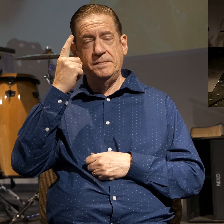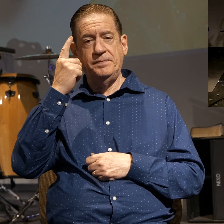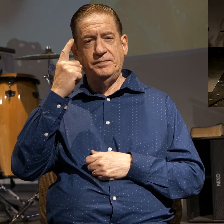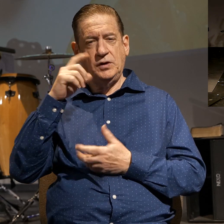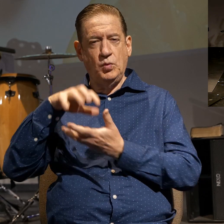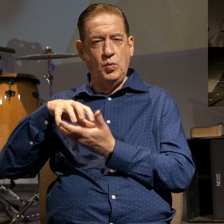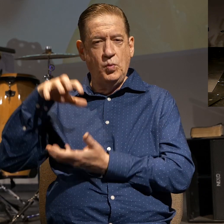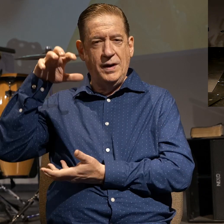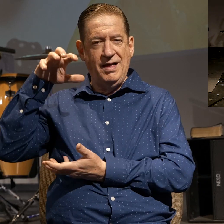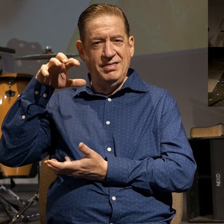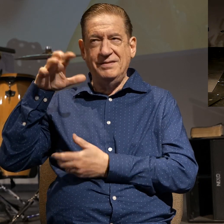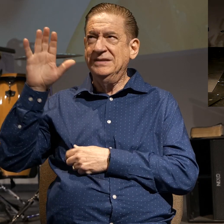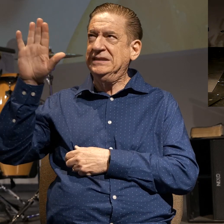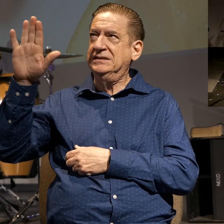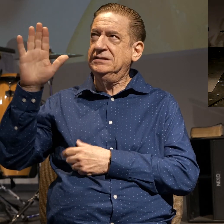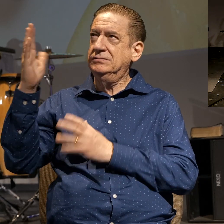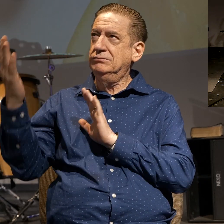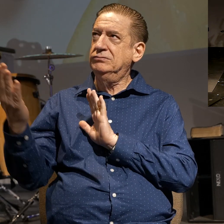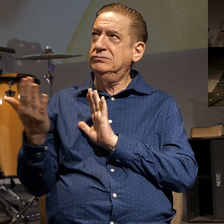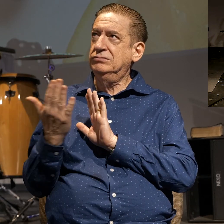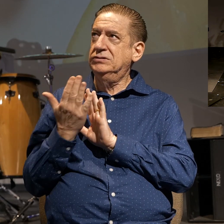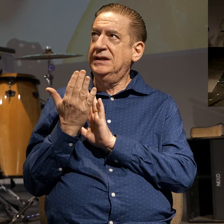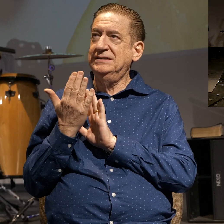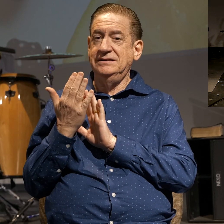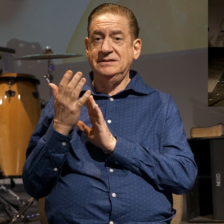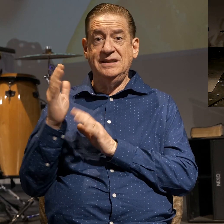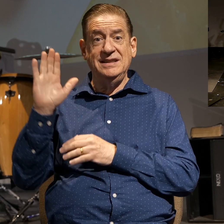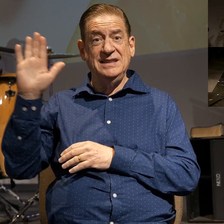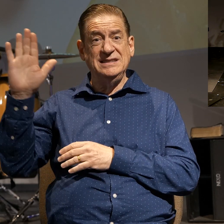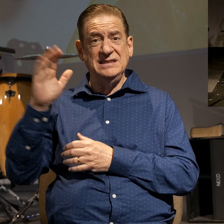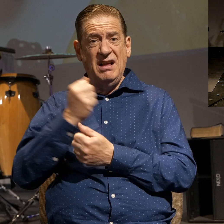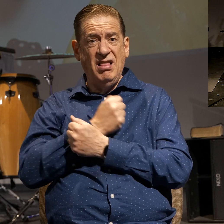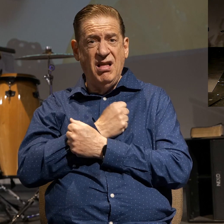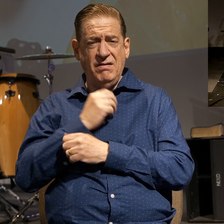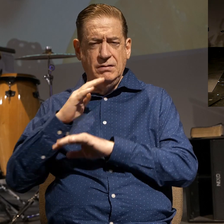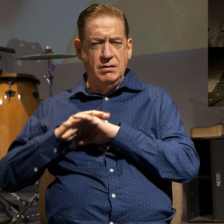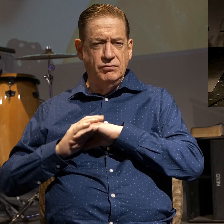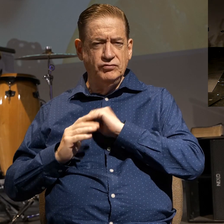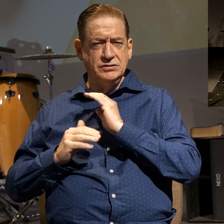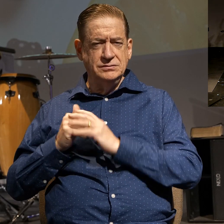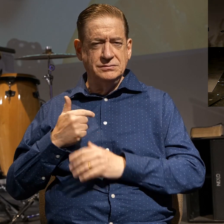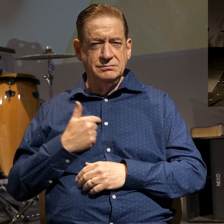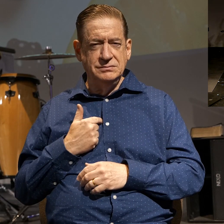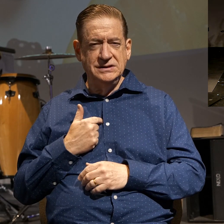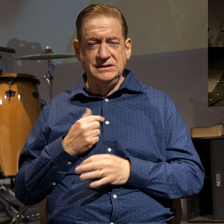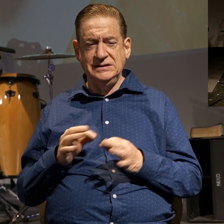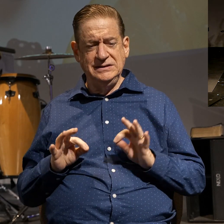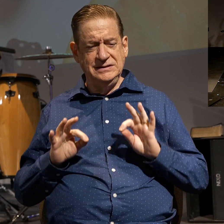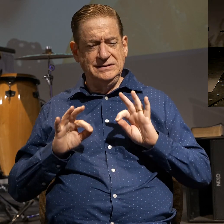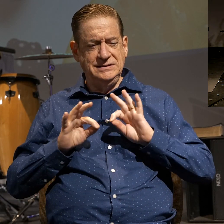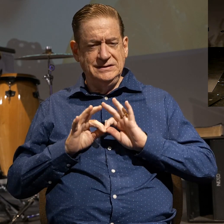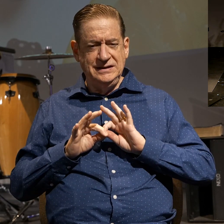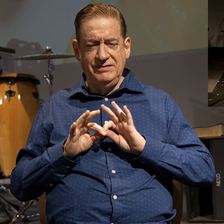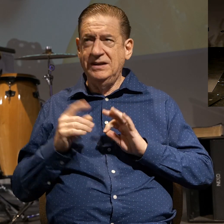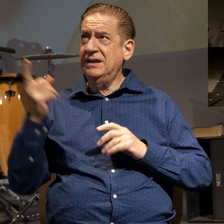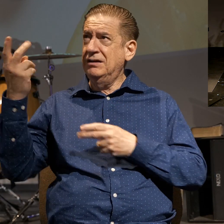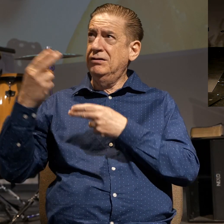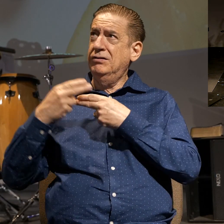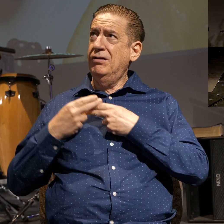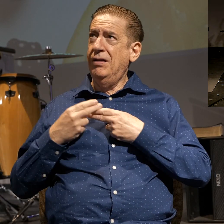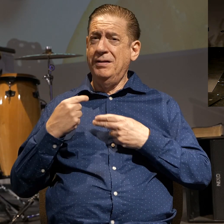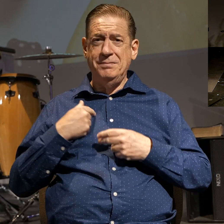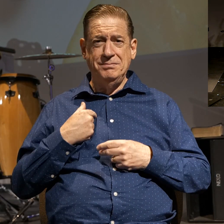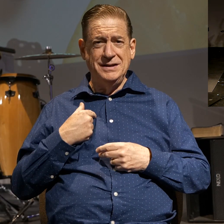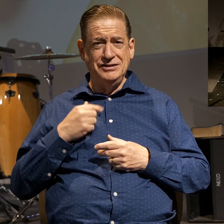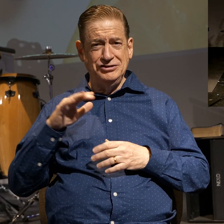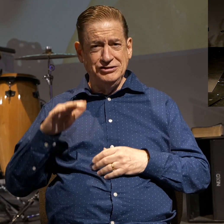wealth of his presence, the comfort of his love, strength of his power, the significance of being called a child of God.